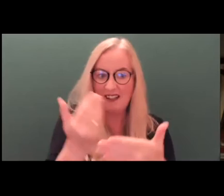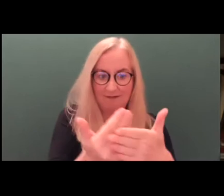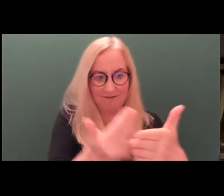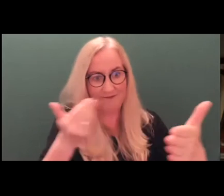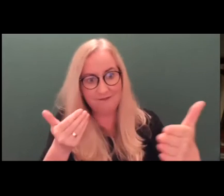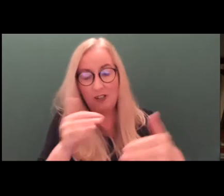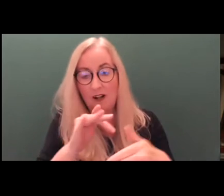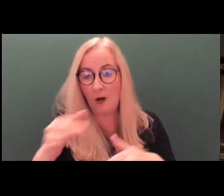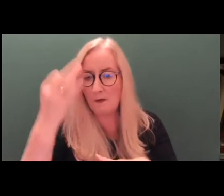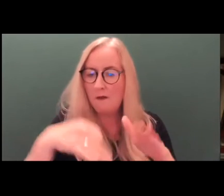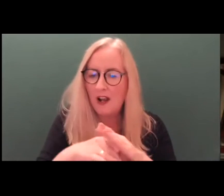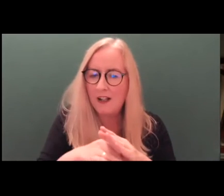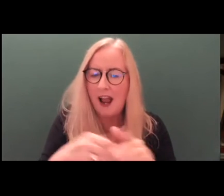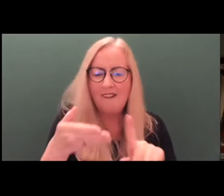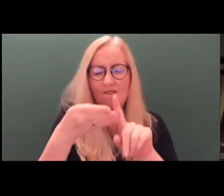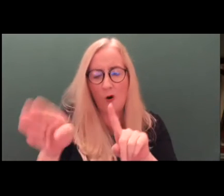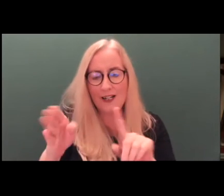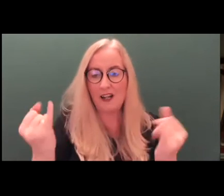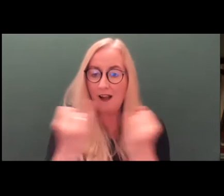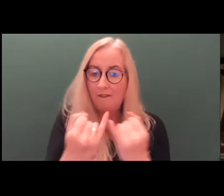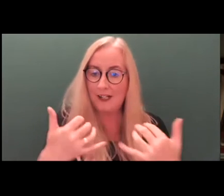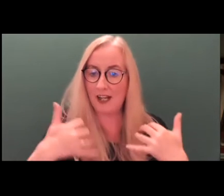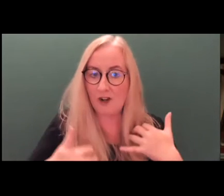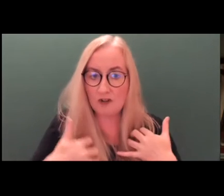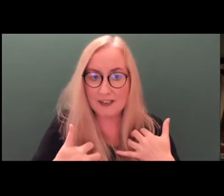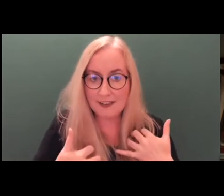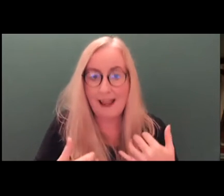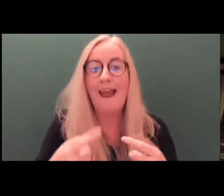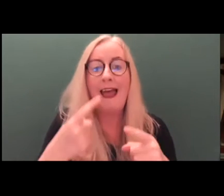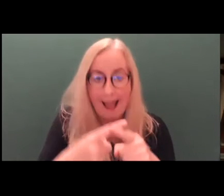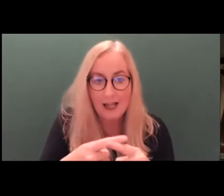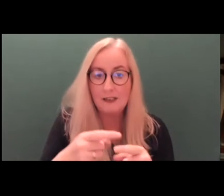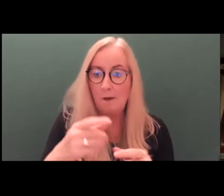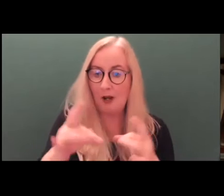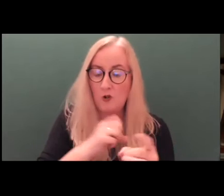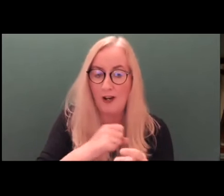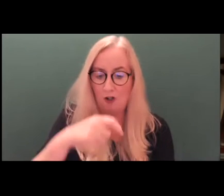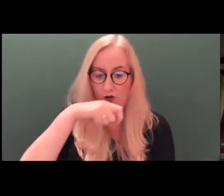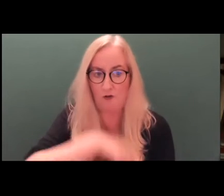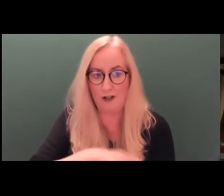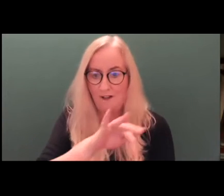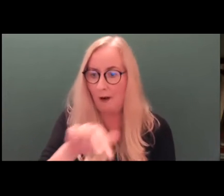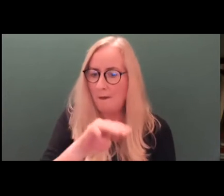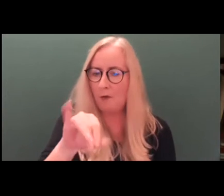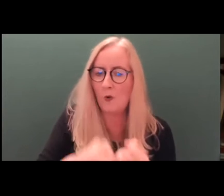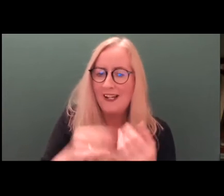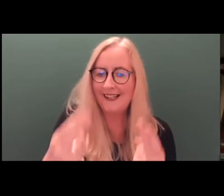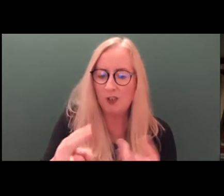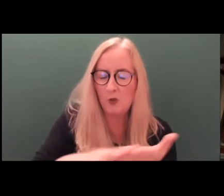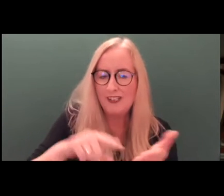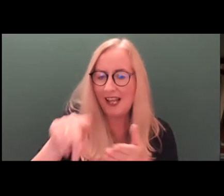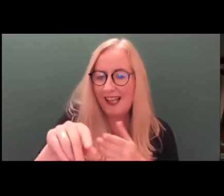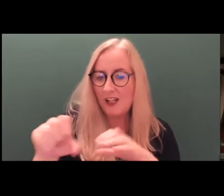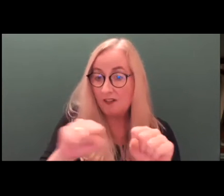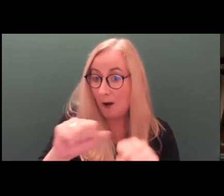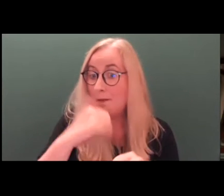To avoid conflicts of interest and to gain trust from the persons who need the service most. Because there is a lot